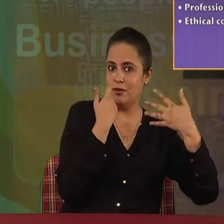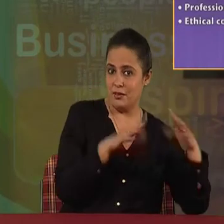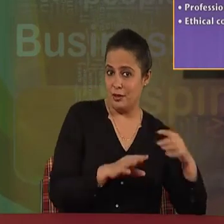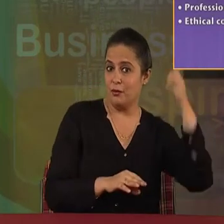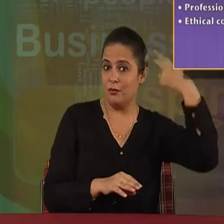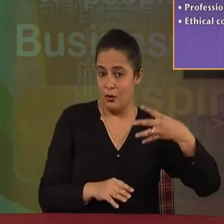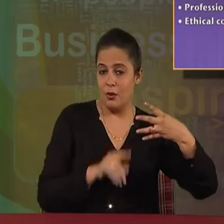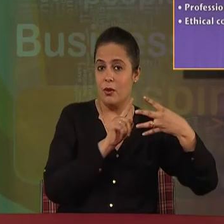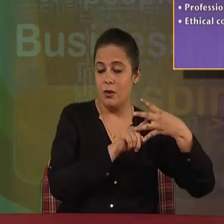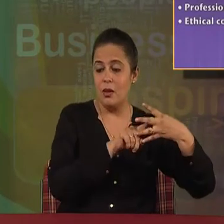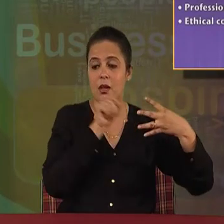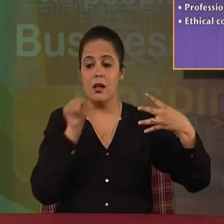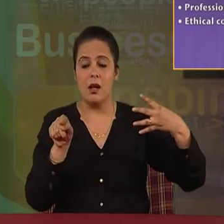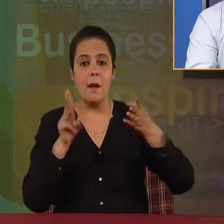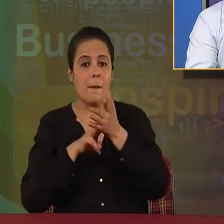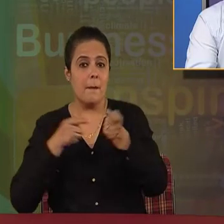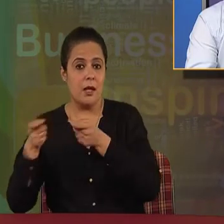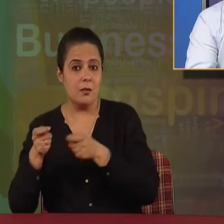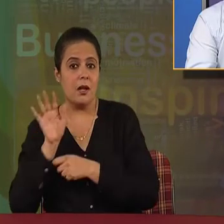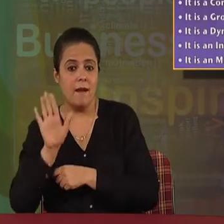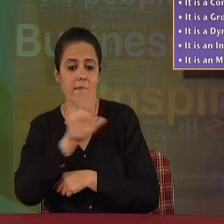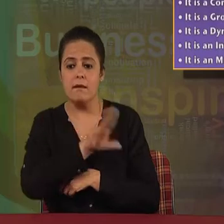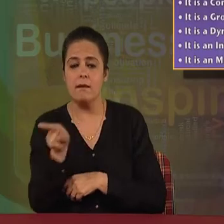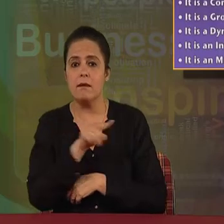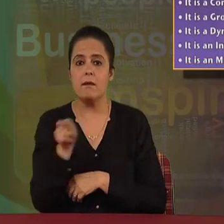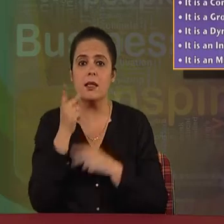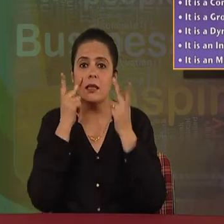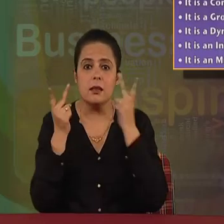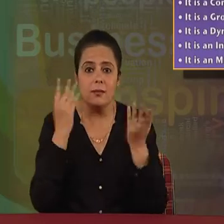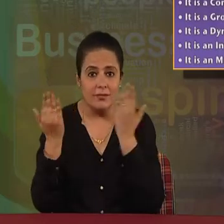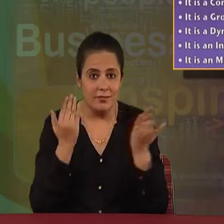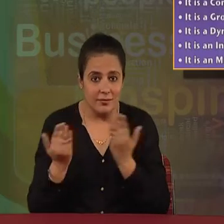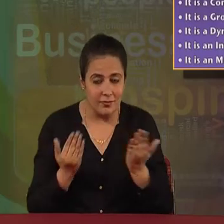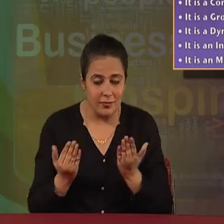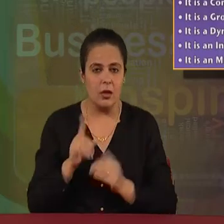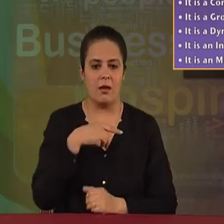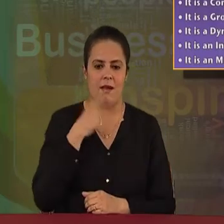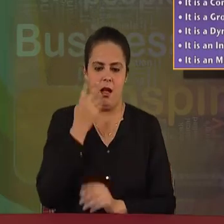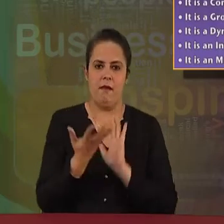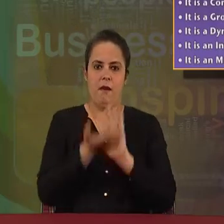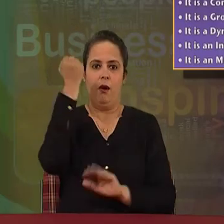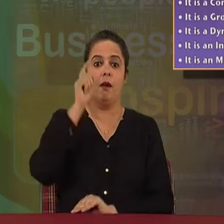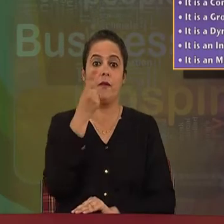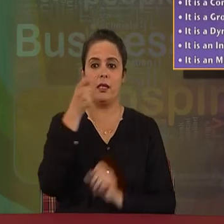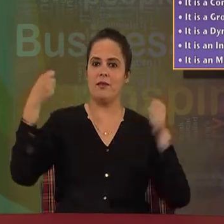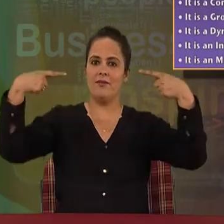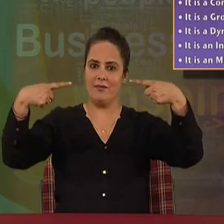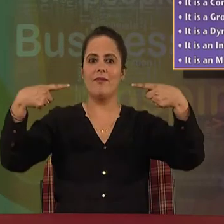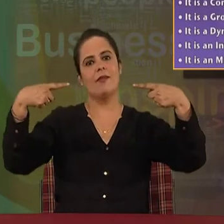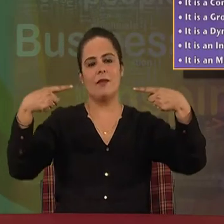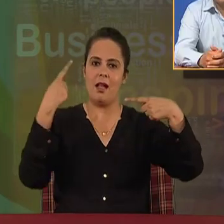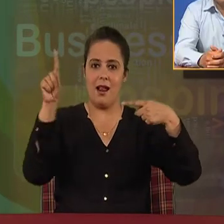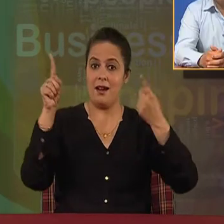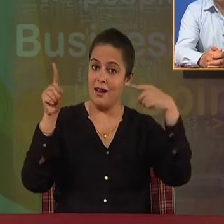available in management or not. If we find only first feature is available in the management, but rest are not.